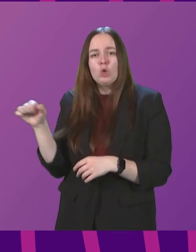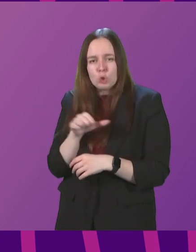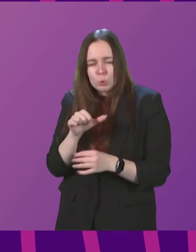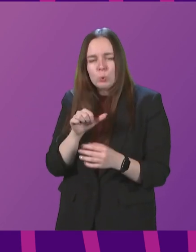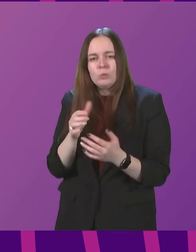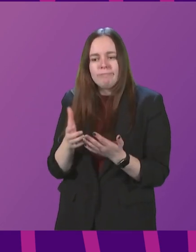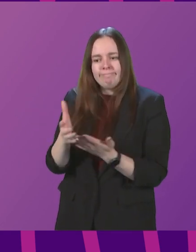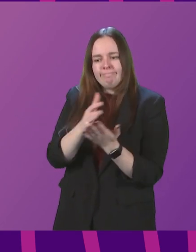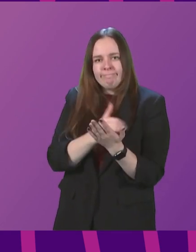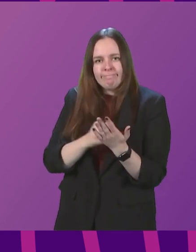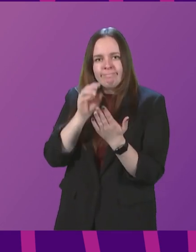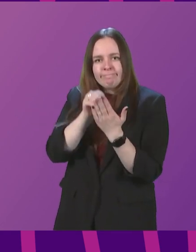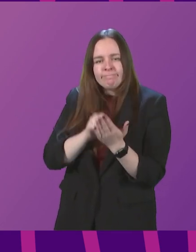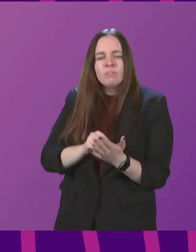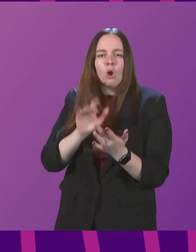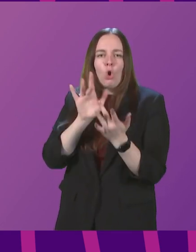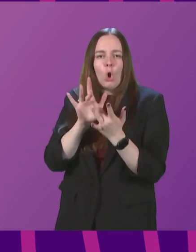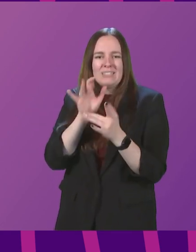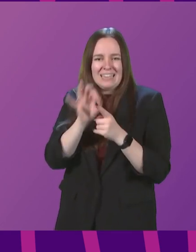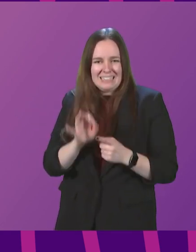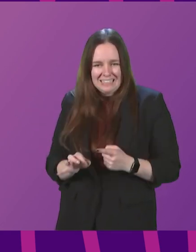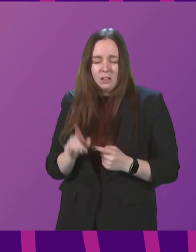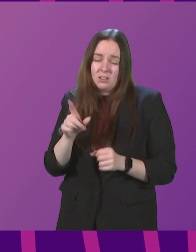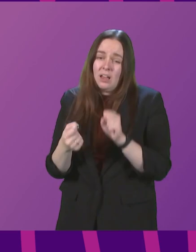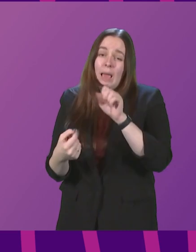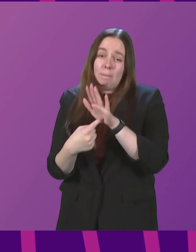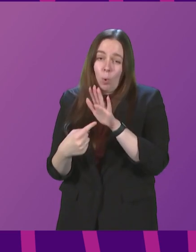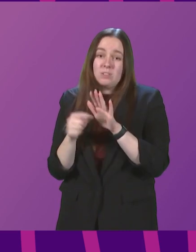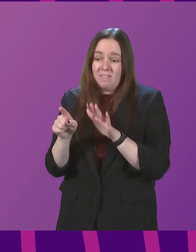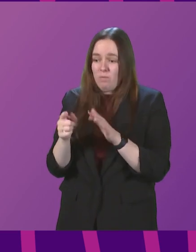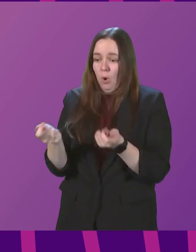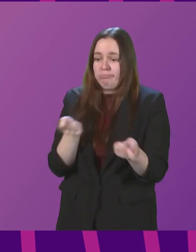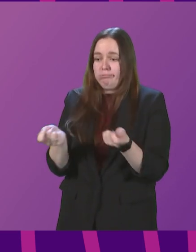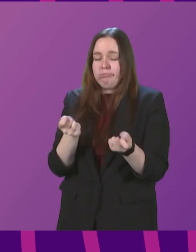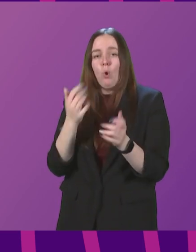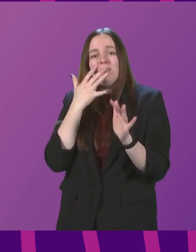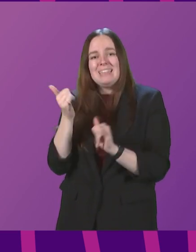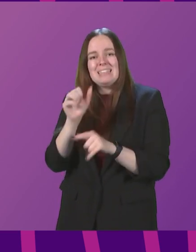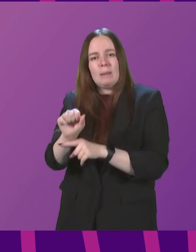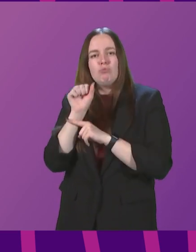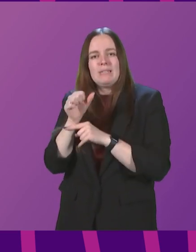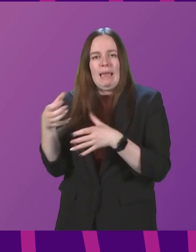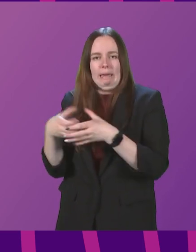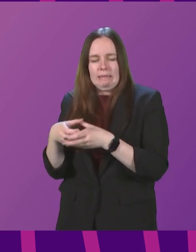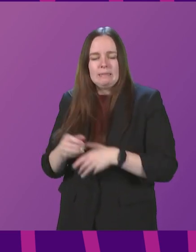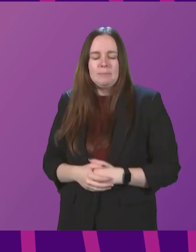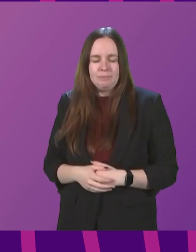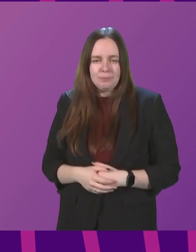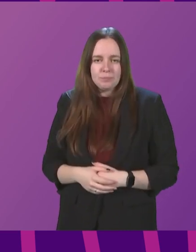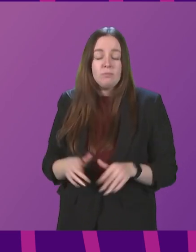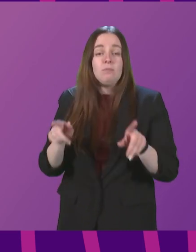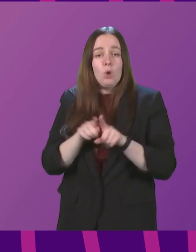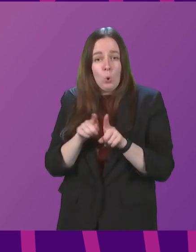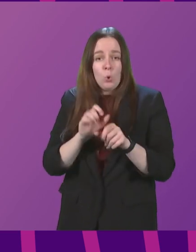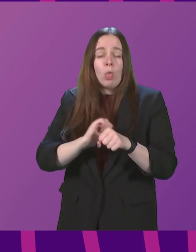contact details for customers, which is, of course, important for the effective operation of test and protect. In addition, the